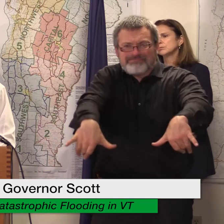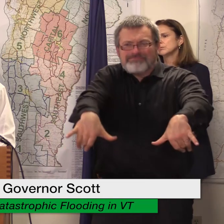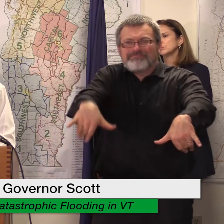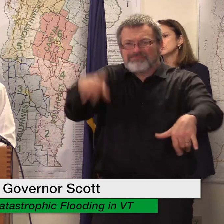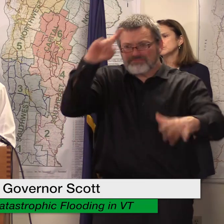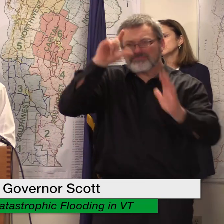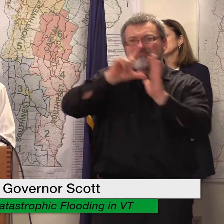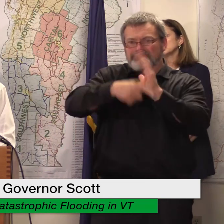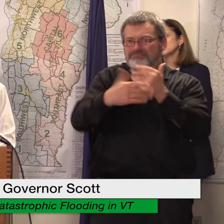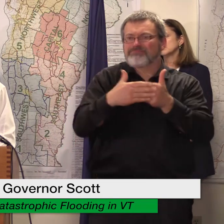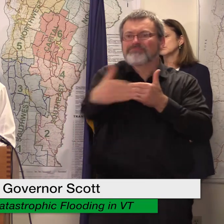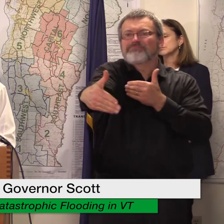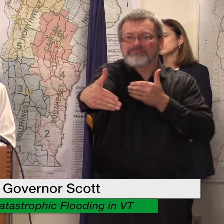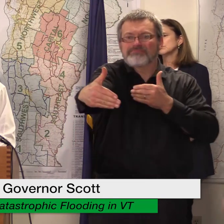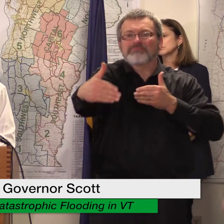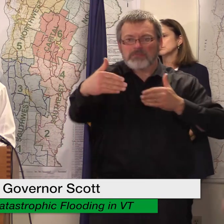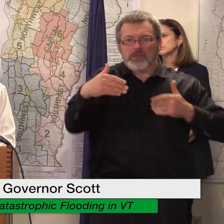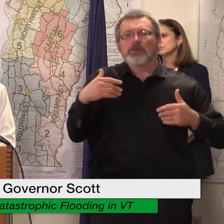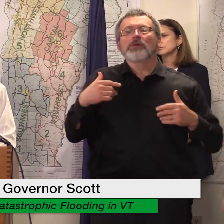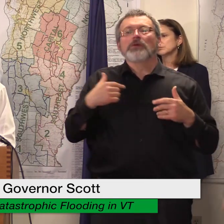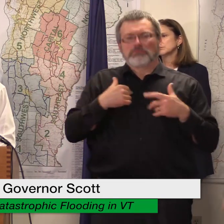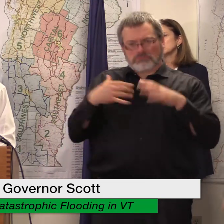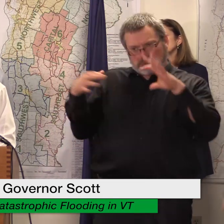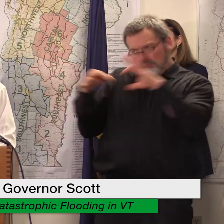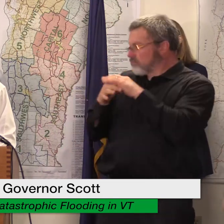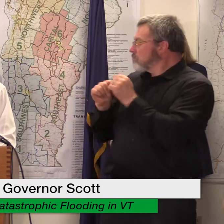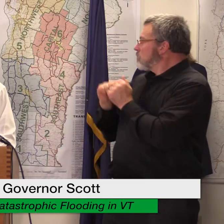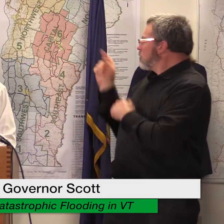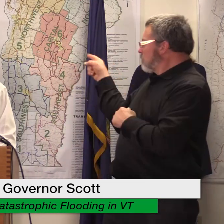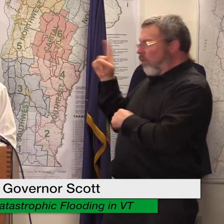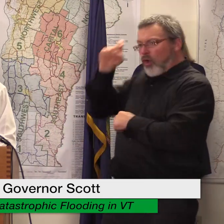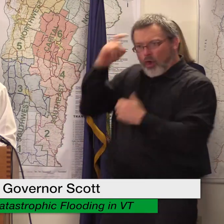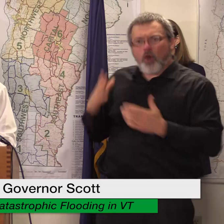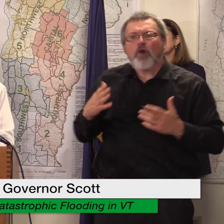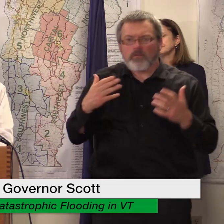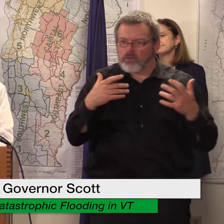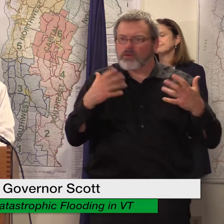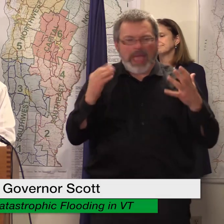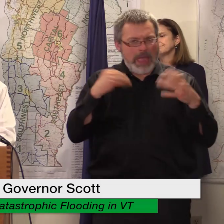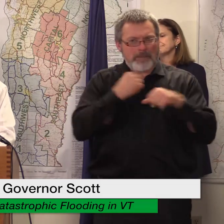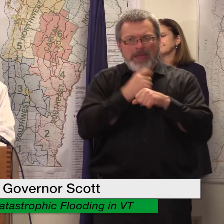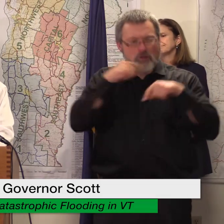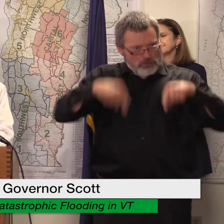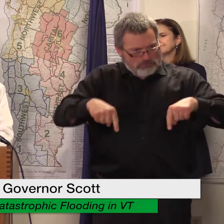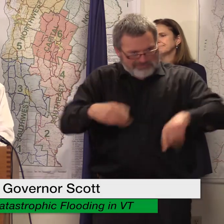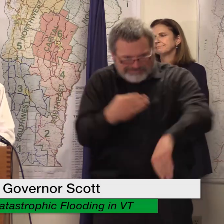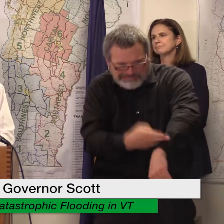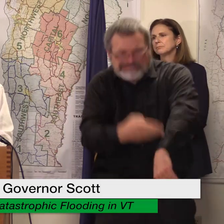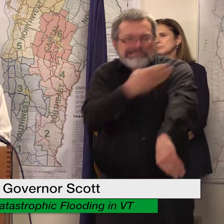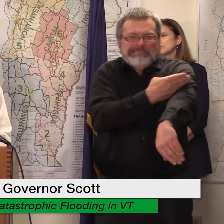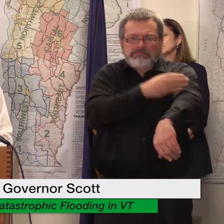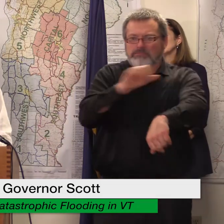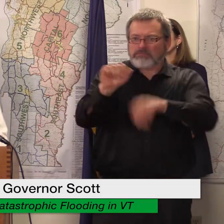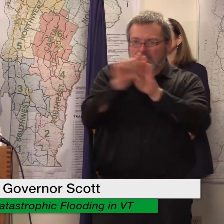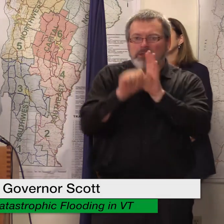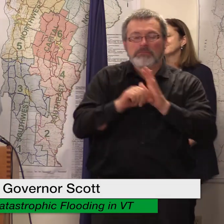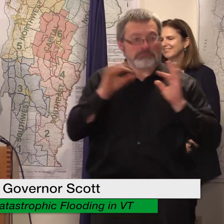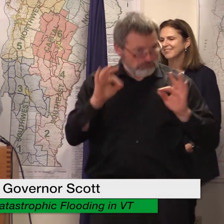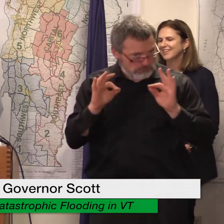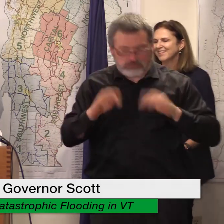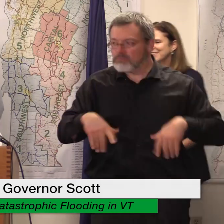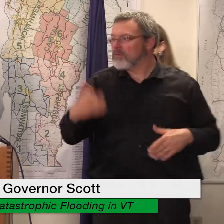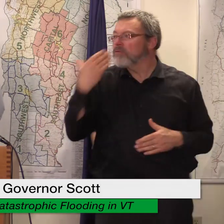his staff to help vermont become stronger better after the storm than it was before thank you i'll be followed by commissioner goldstein